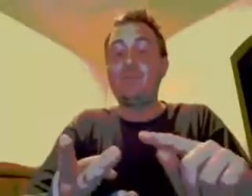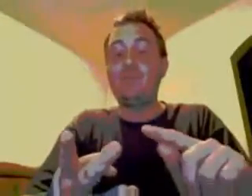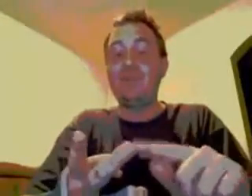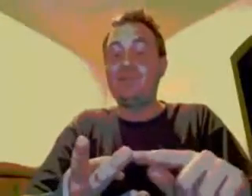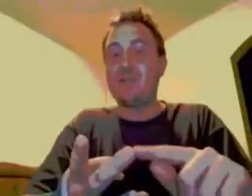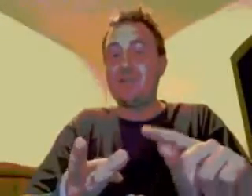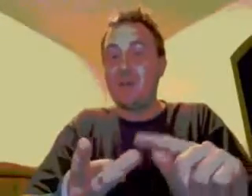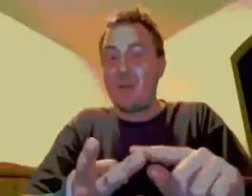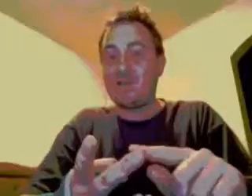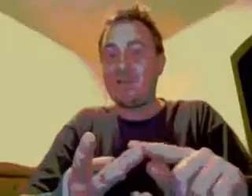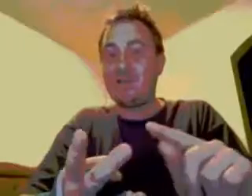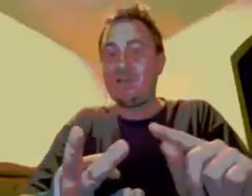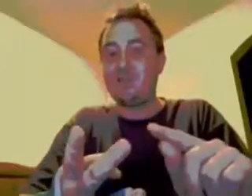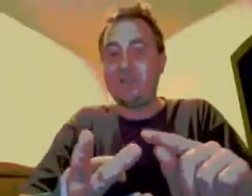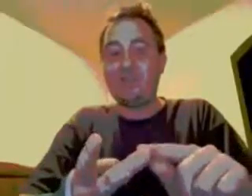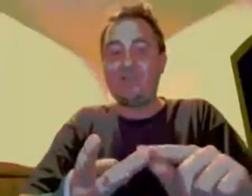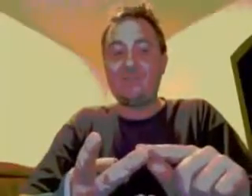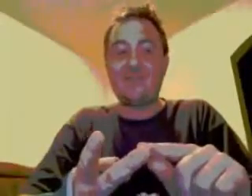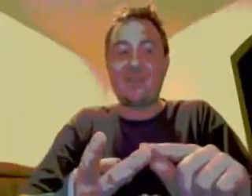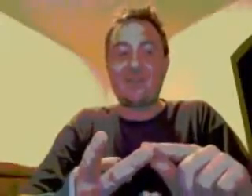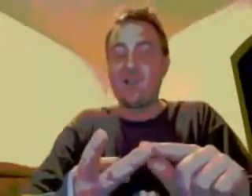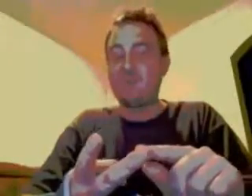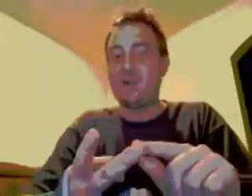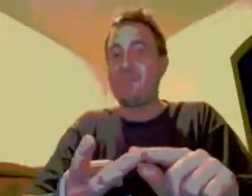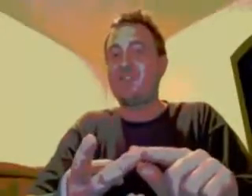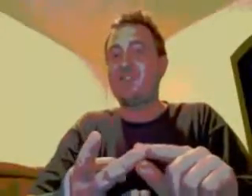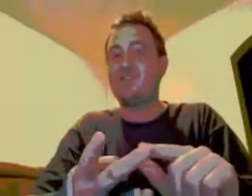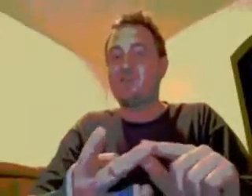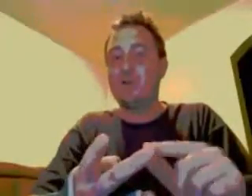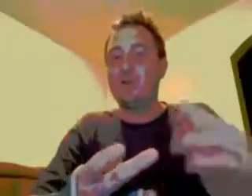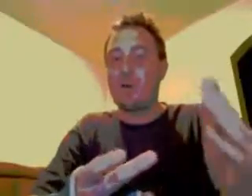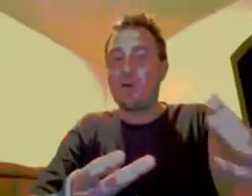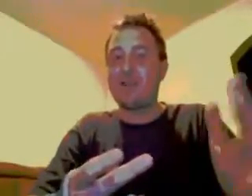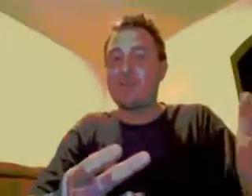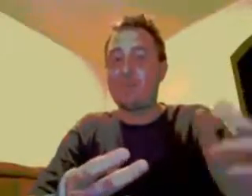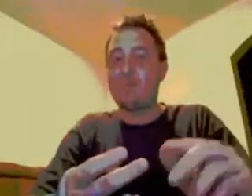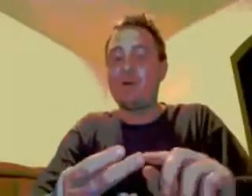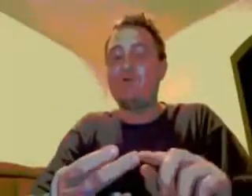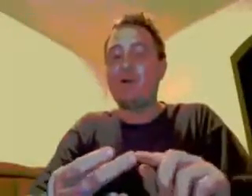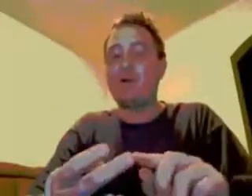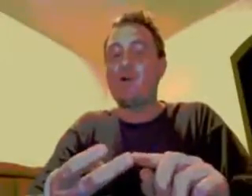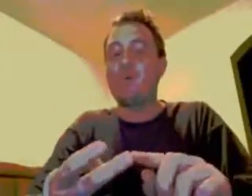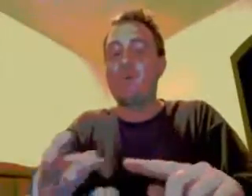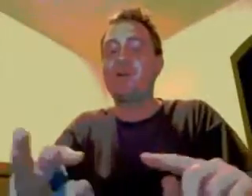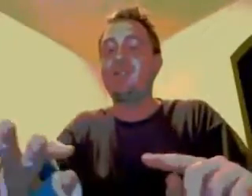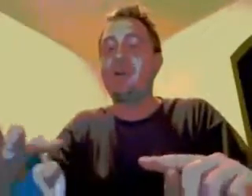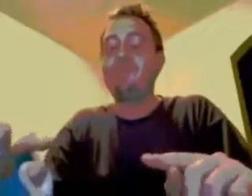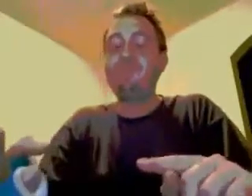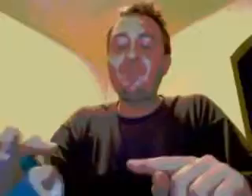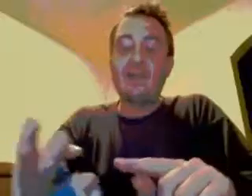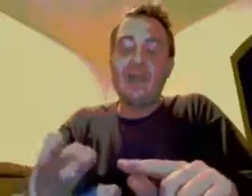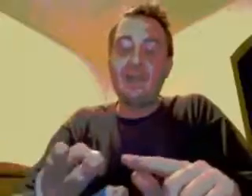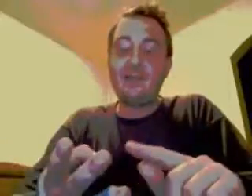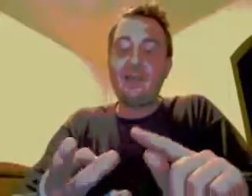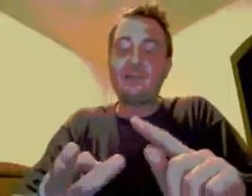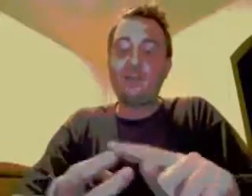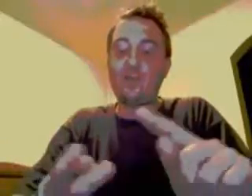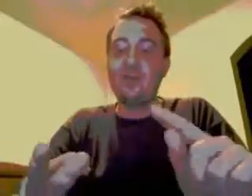believes in climate change. She believes that climate change is real, already a step above our own president. And so, Free